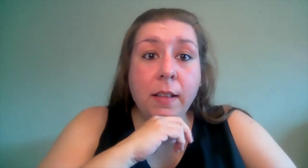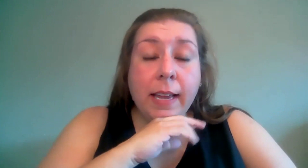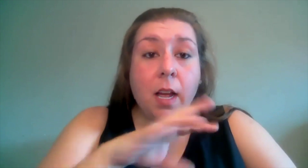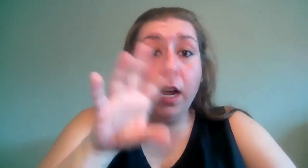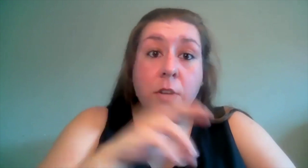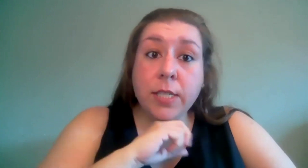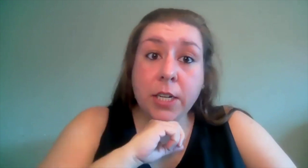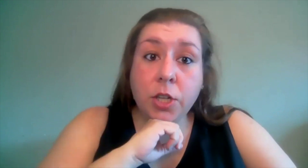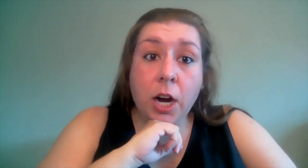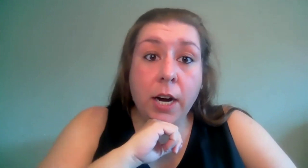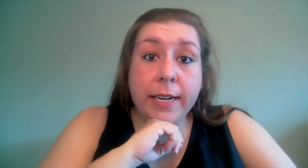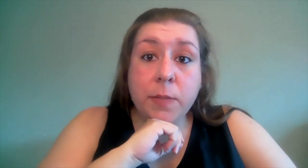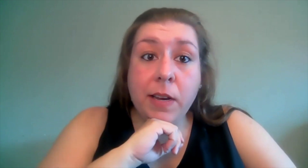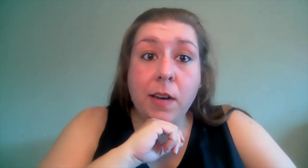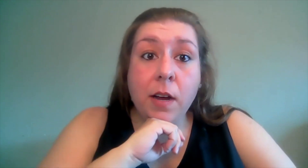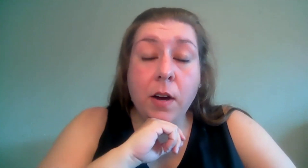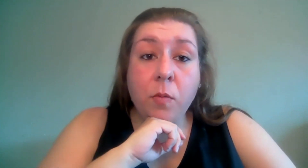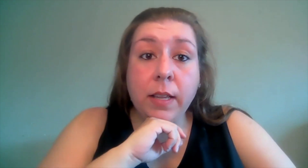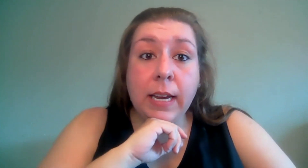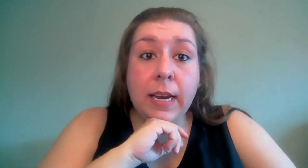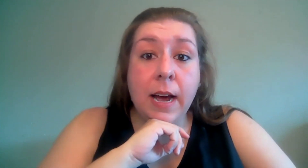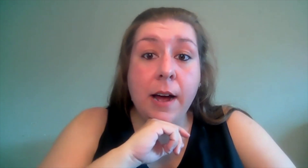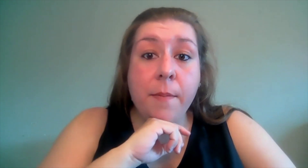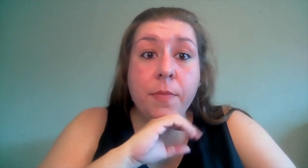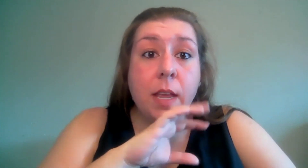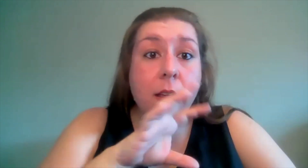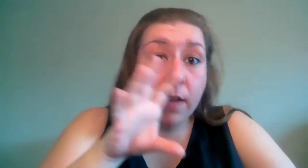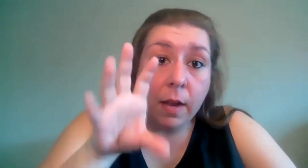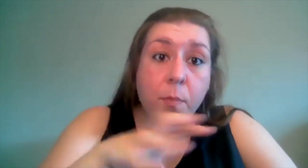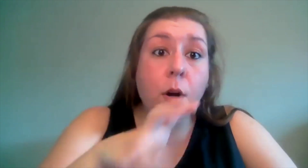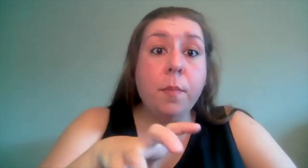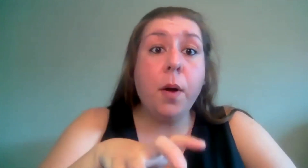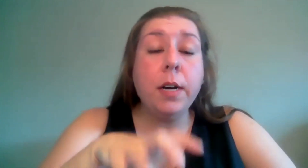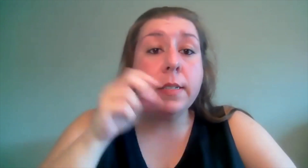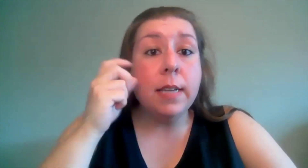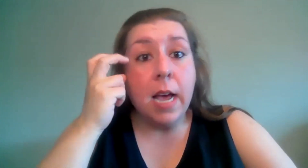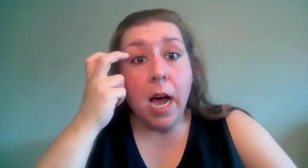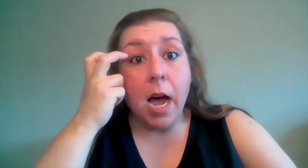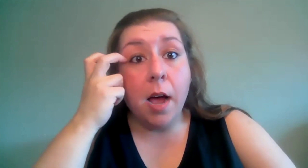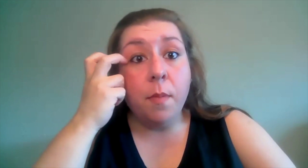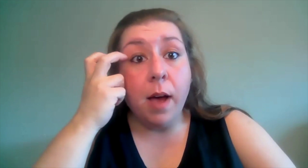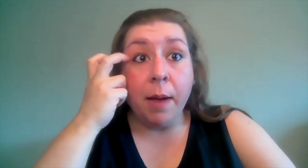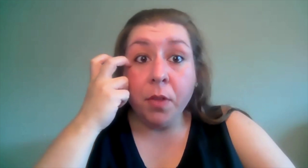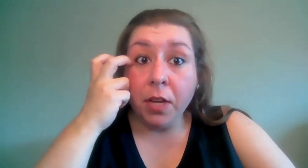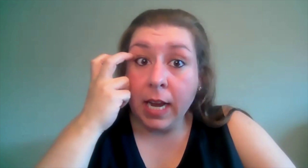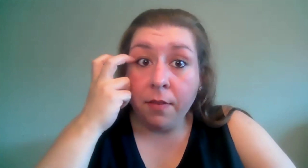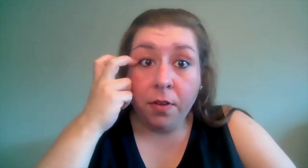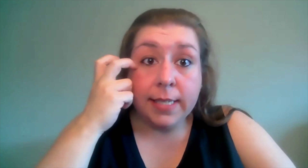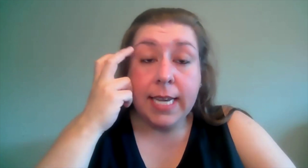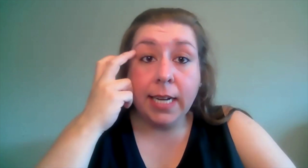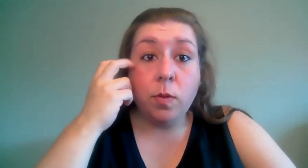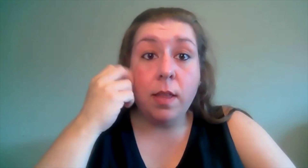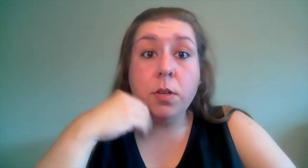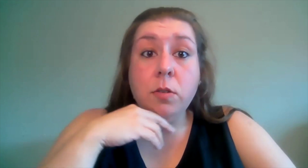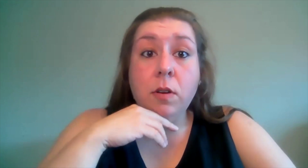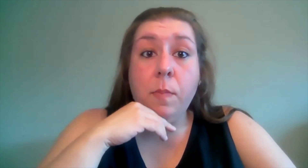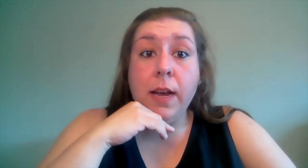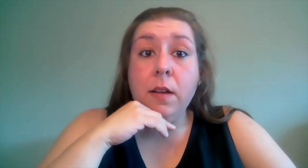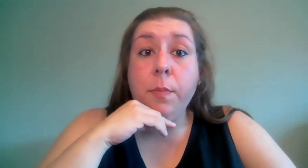like acoustic guitar has been a really um important part um i'm looking at for this next one that we're doing with bucket of